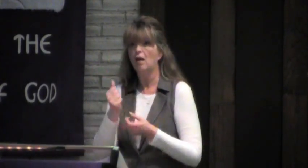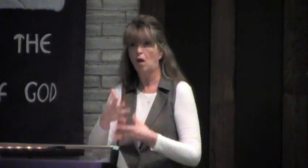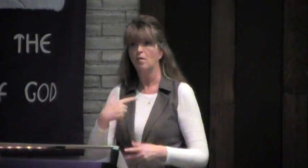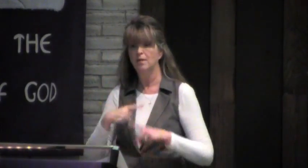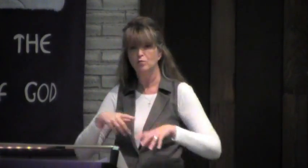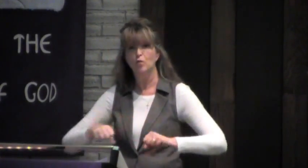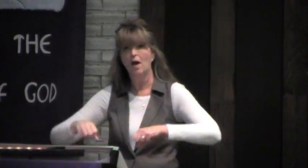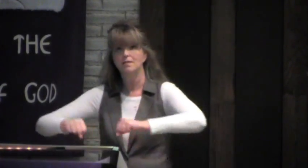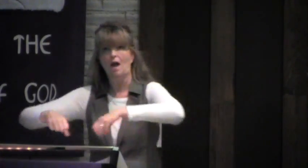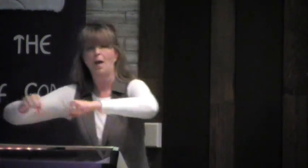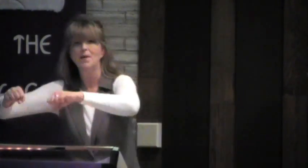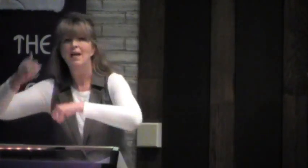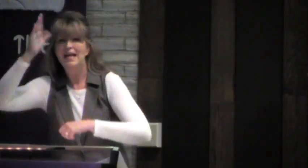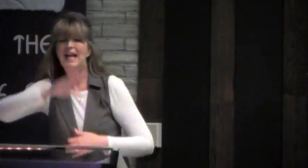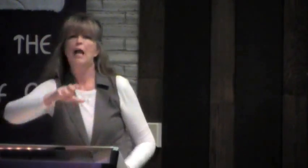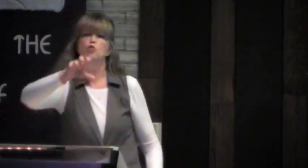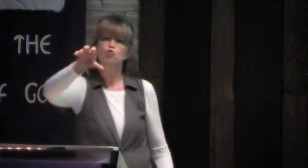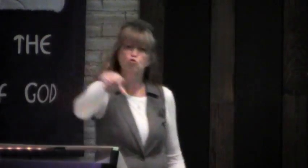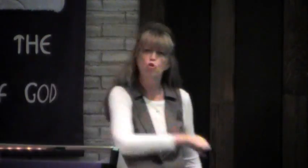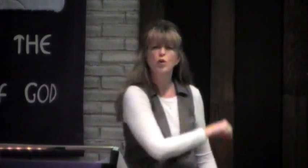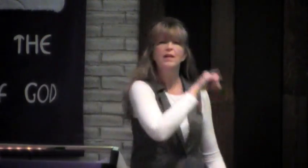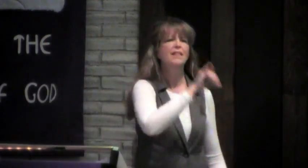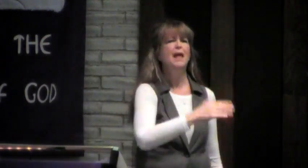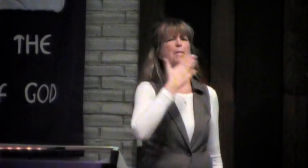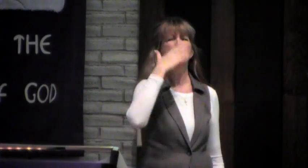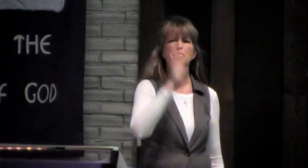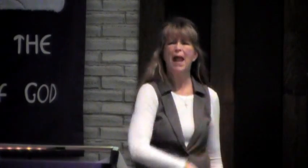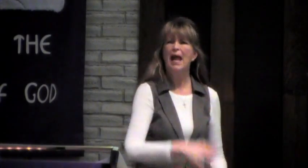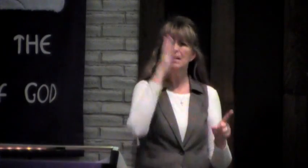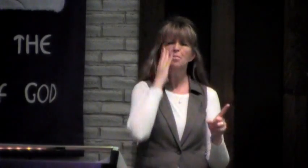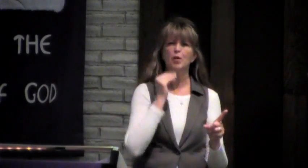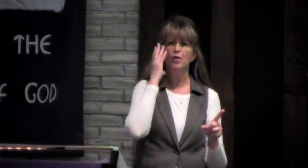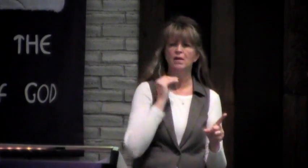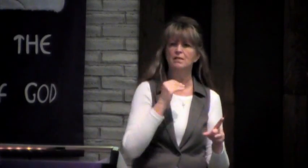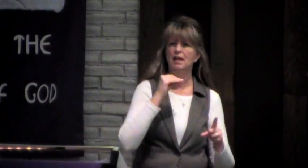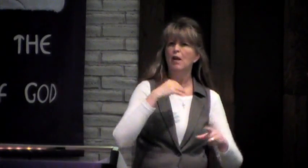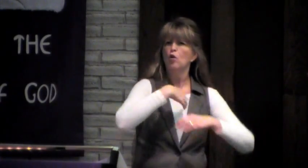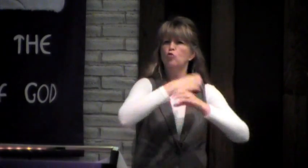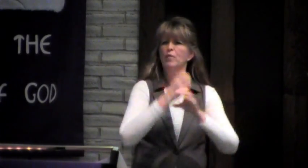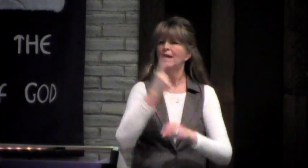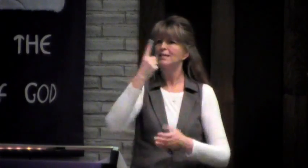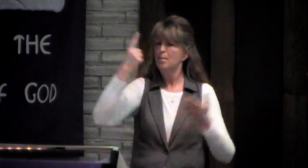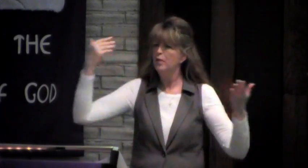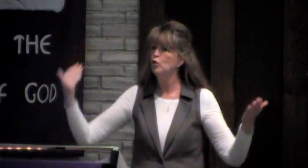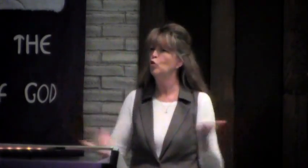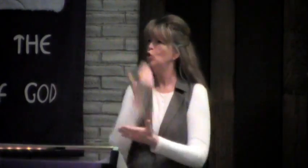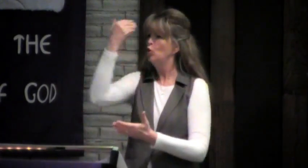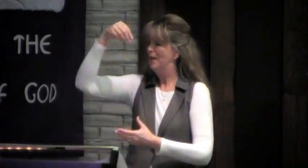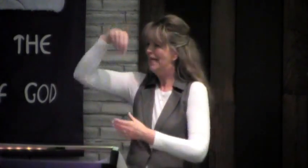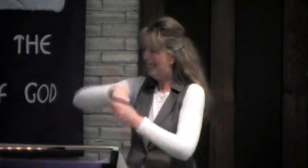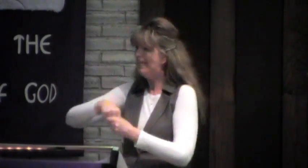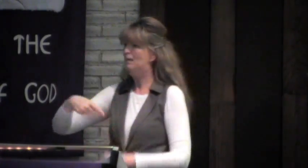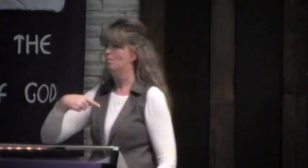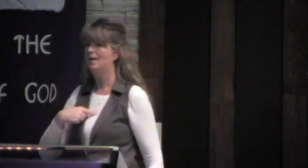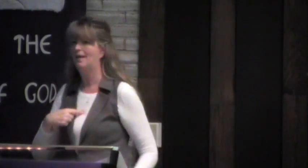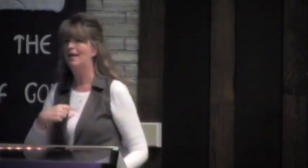And so that really was the impetus for me to adopt. That bad experience was